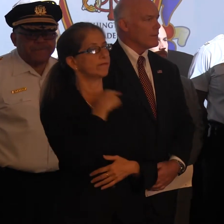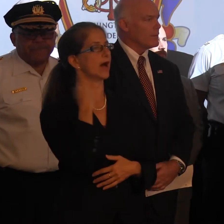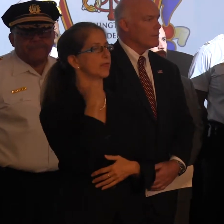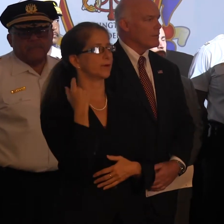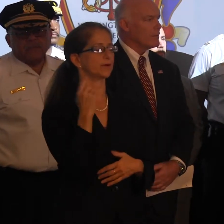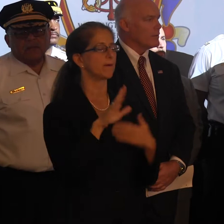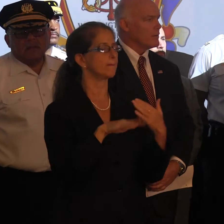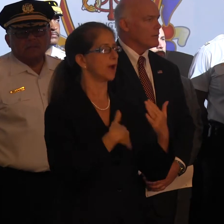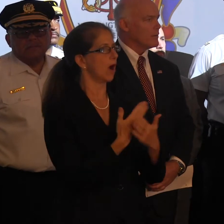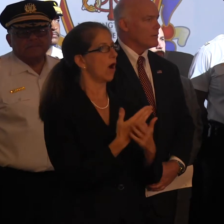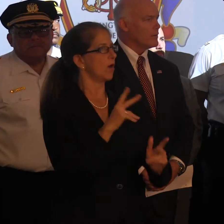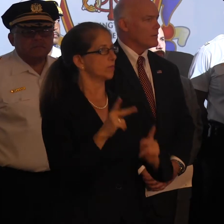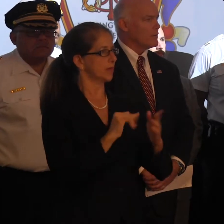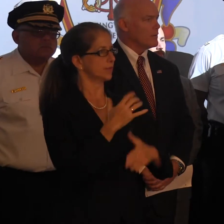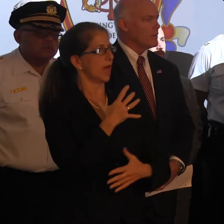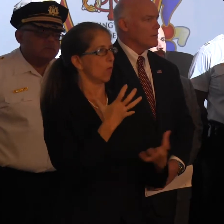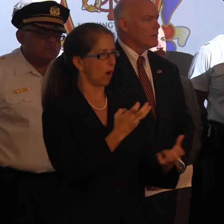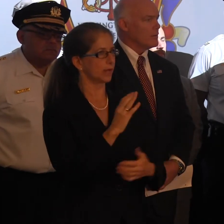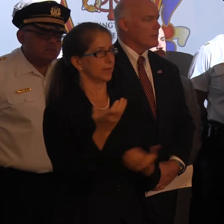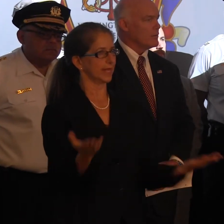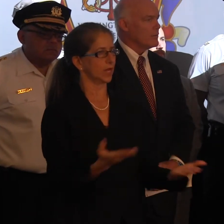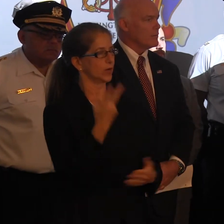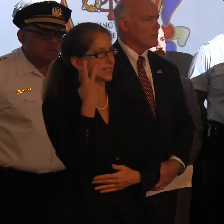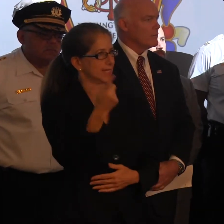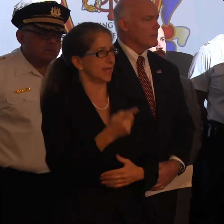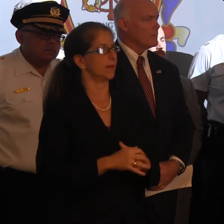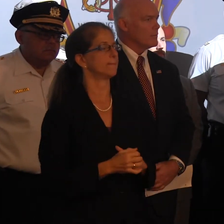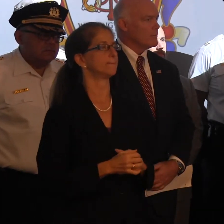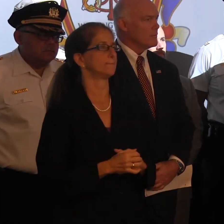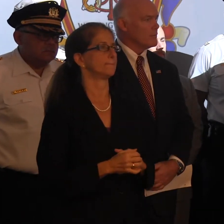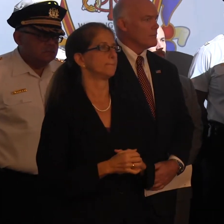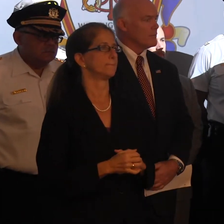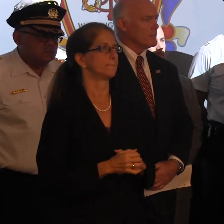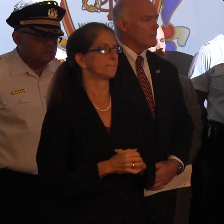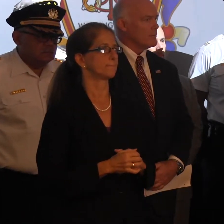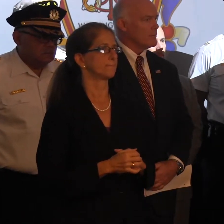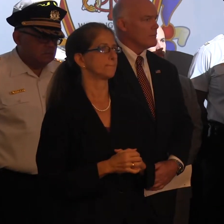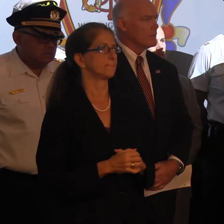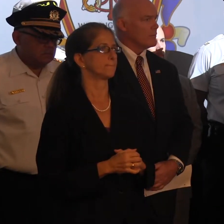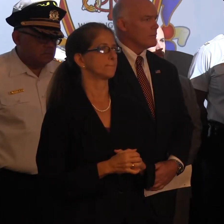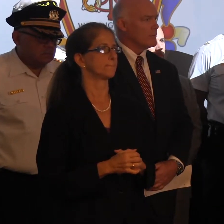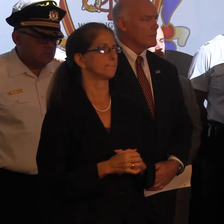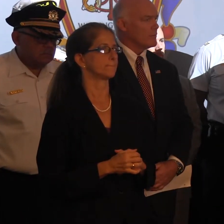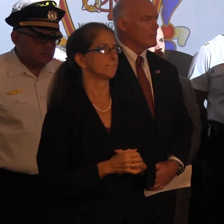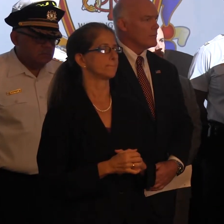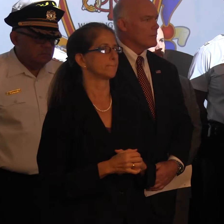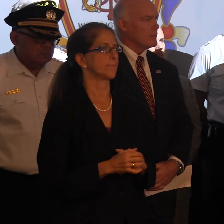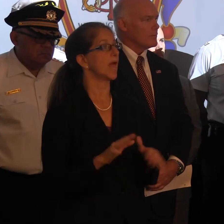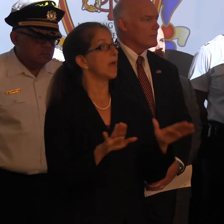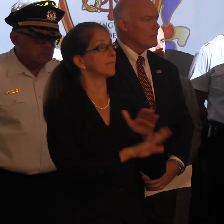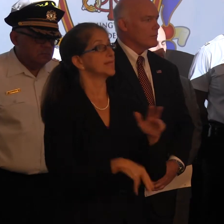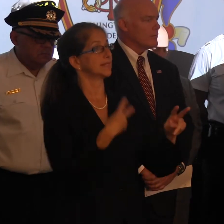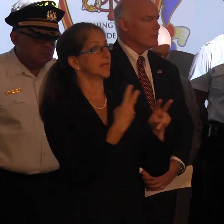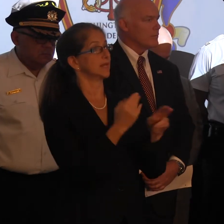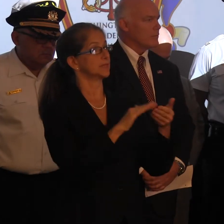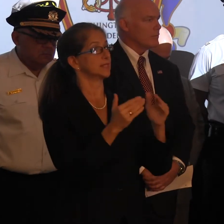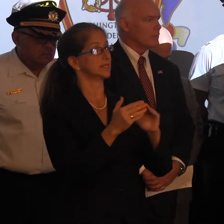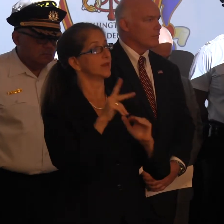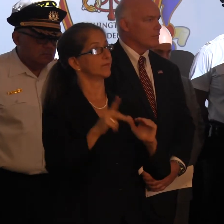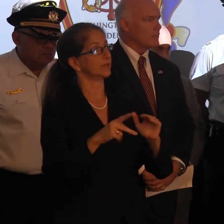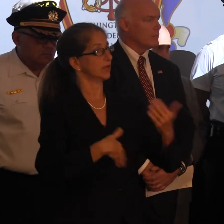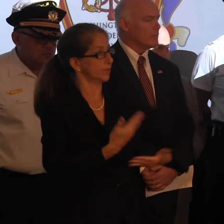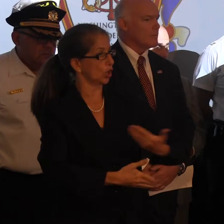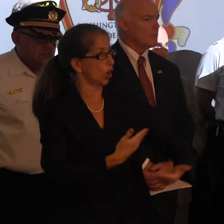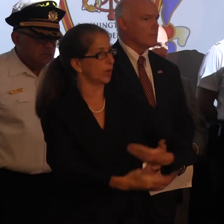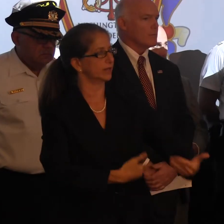those who wish to be here and see him, and one that basically keeps the City of Philadelphia going,